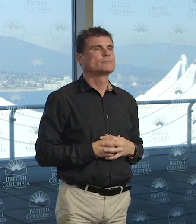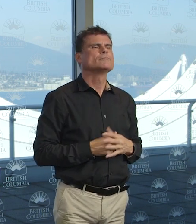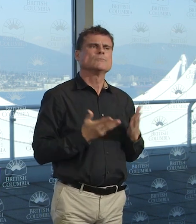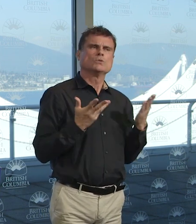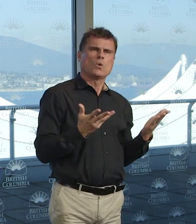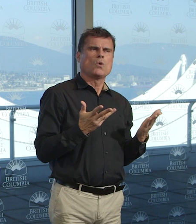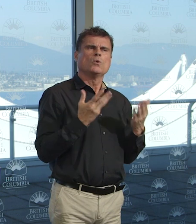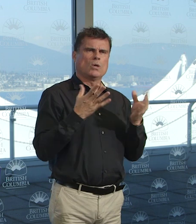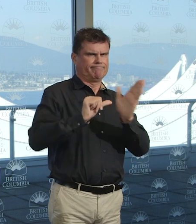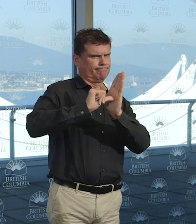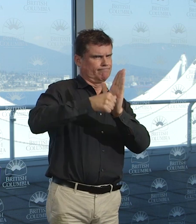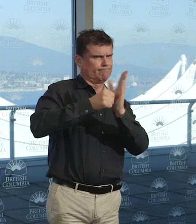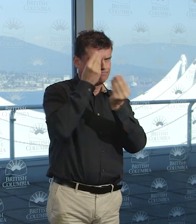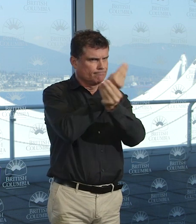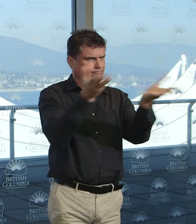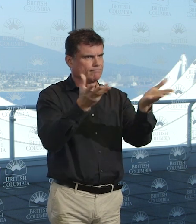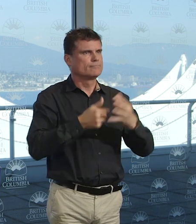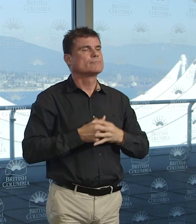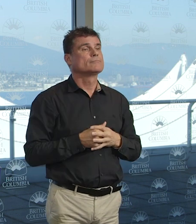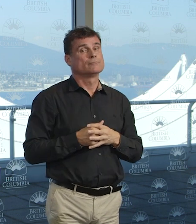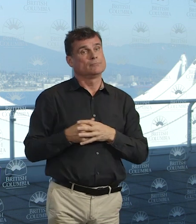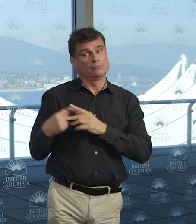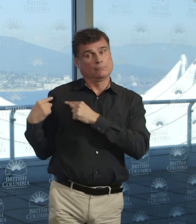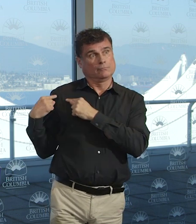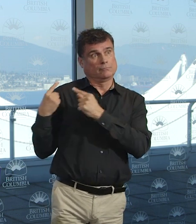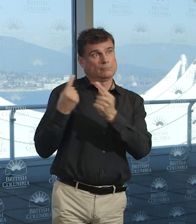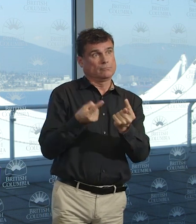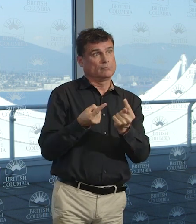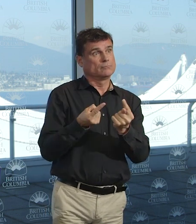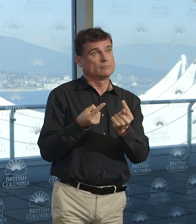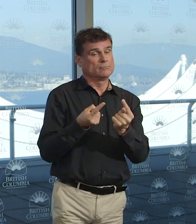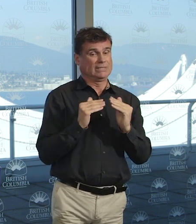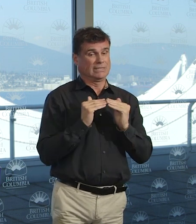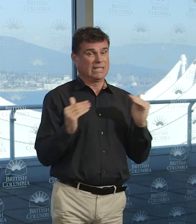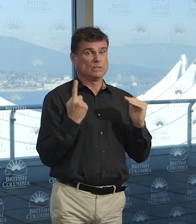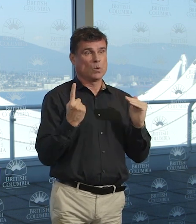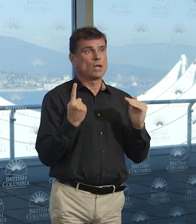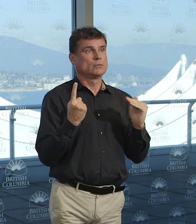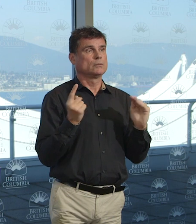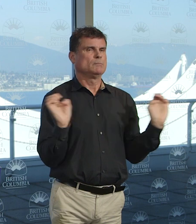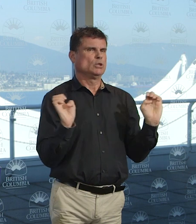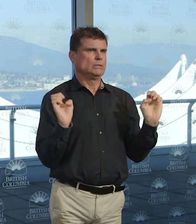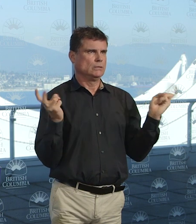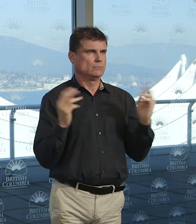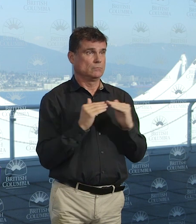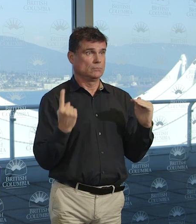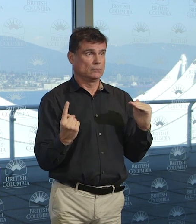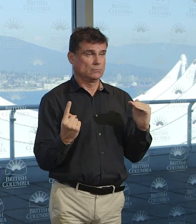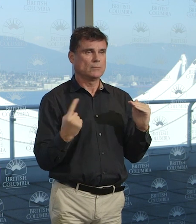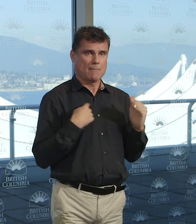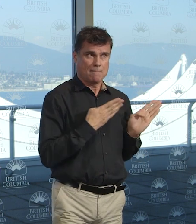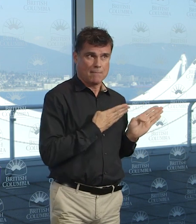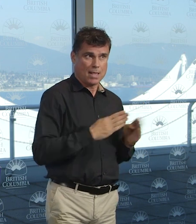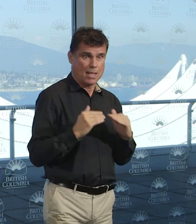had been at stage one and dealing with acute care hospitals in terms of preparing them and opening up space. And this Monday, we went to stage